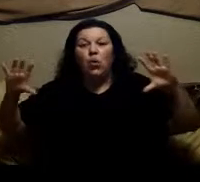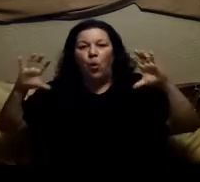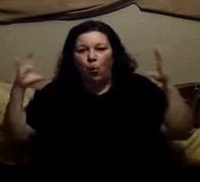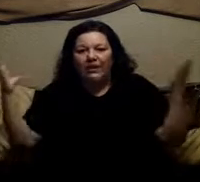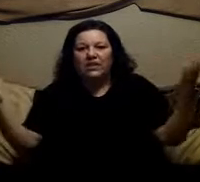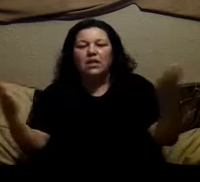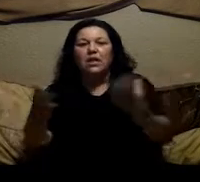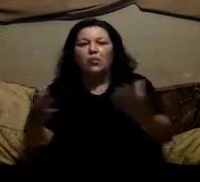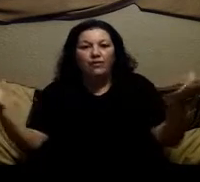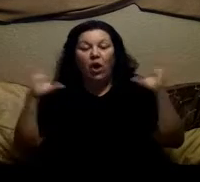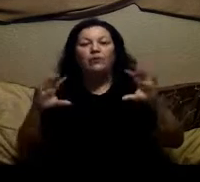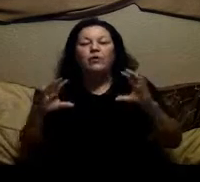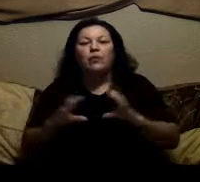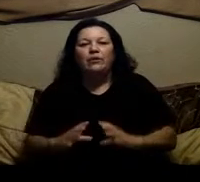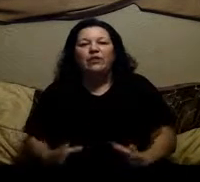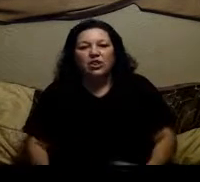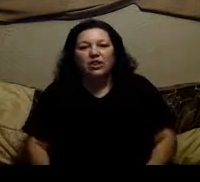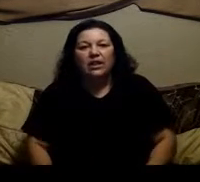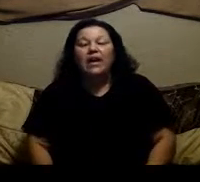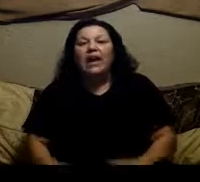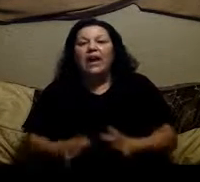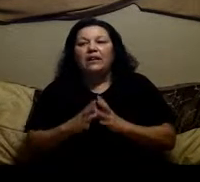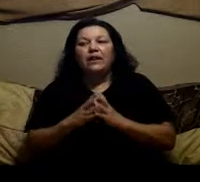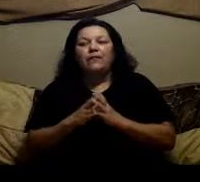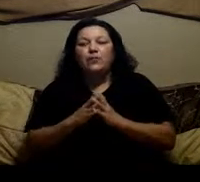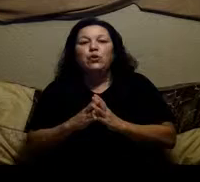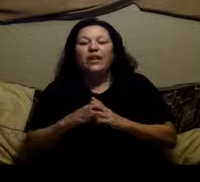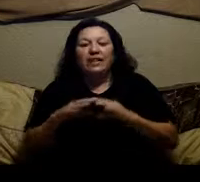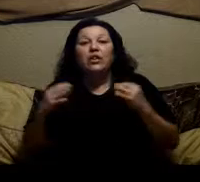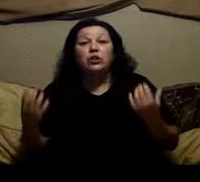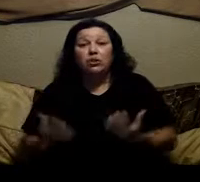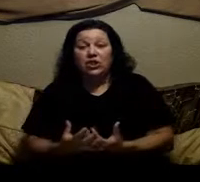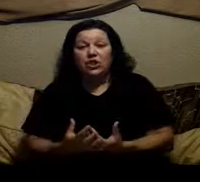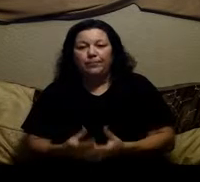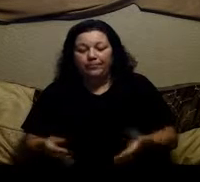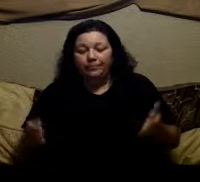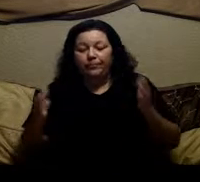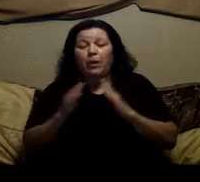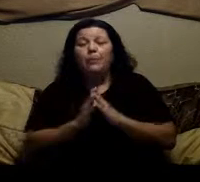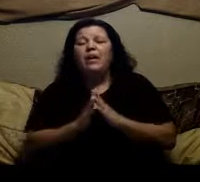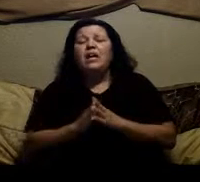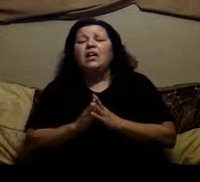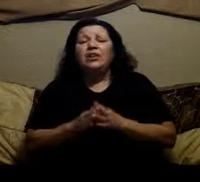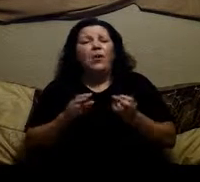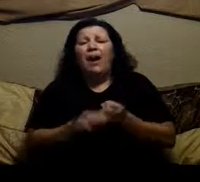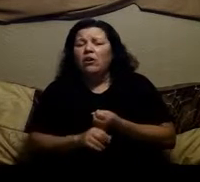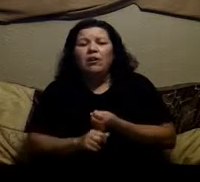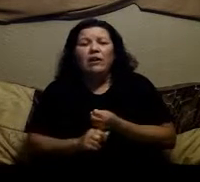what revolves around addiction and food has a huge addiction but you know alcohol